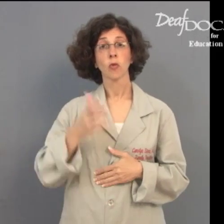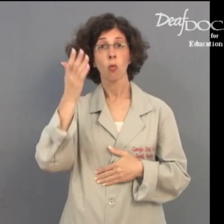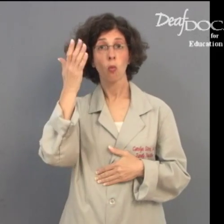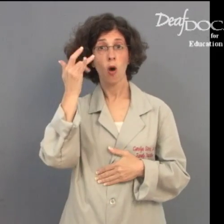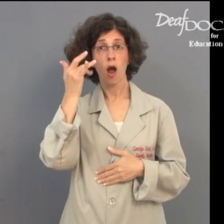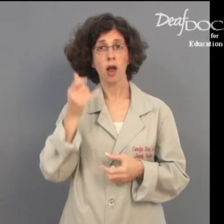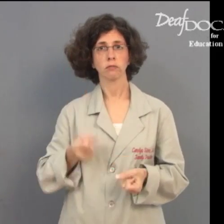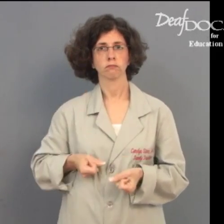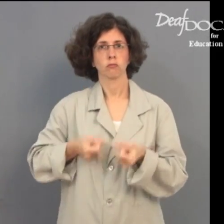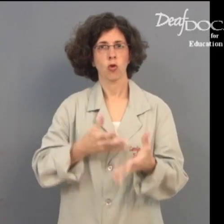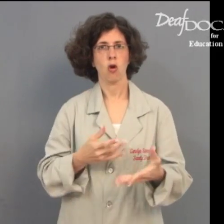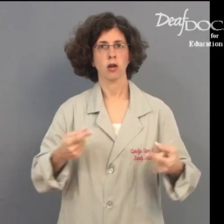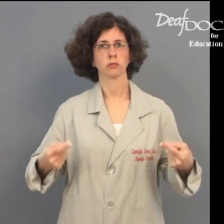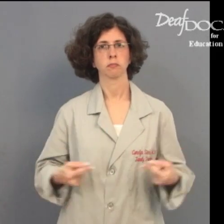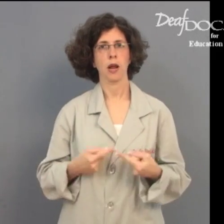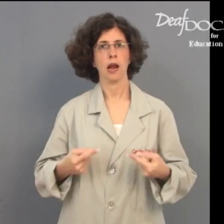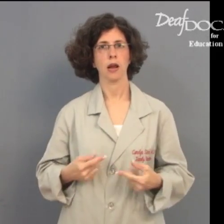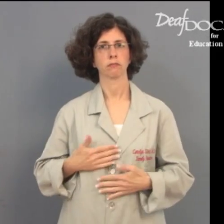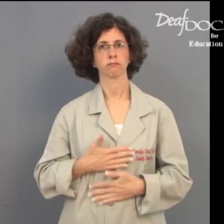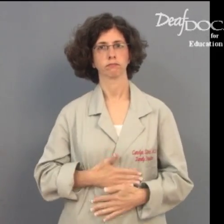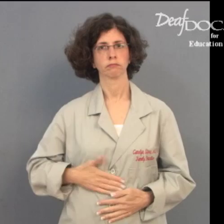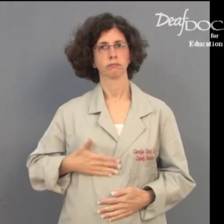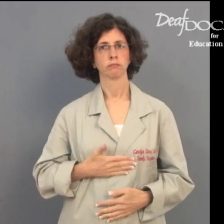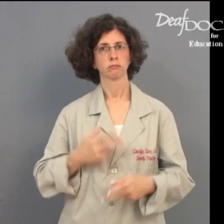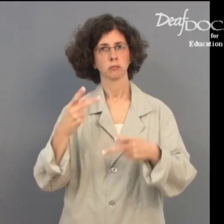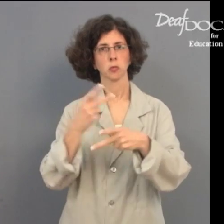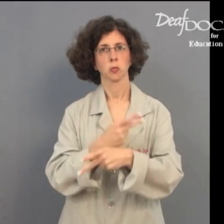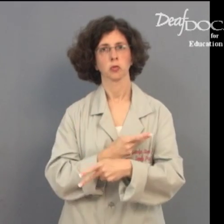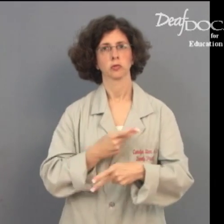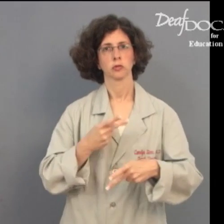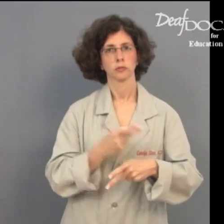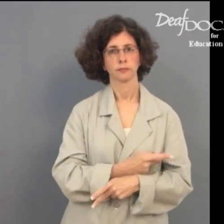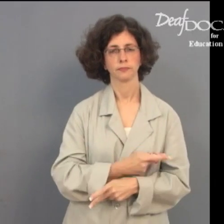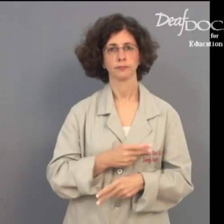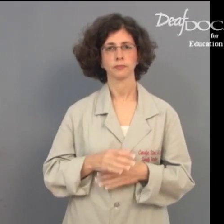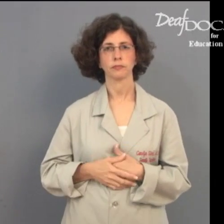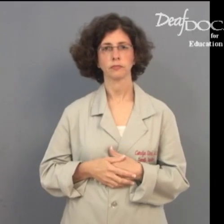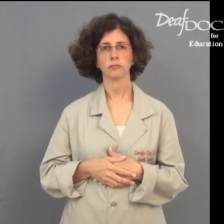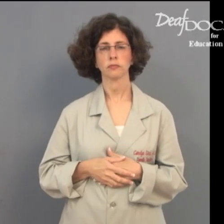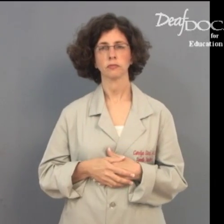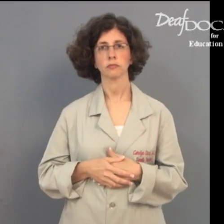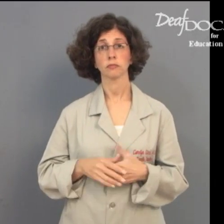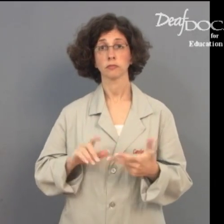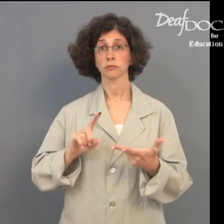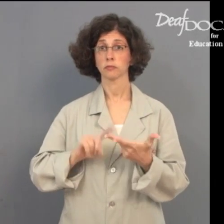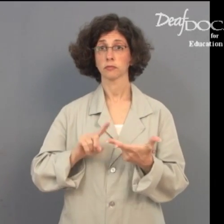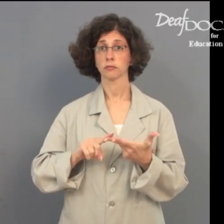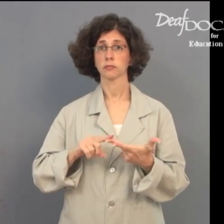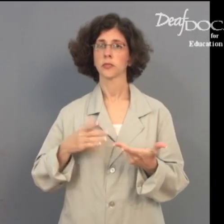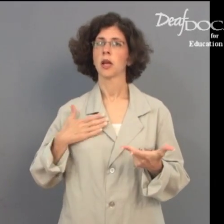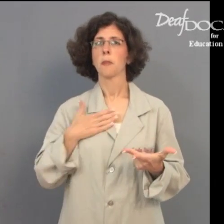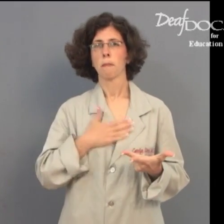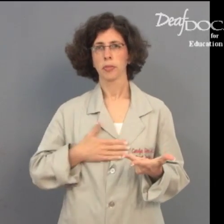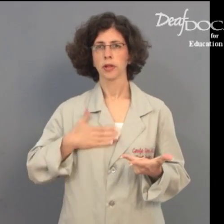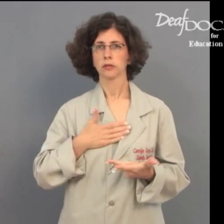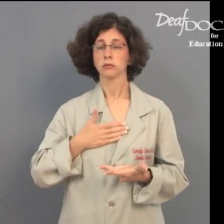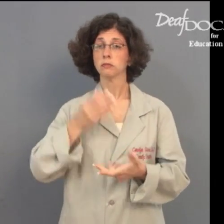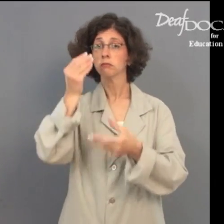It can cause stomach pain or make it worse. Three, please